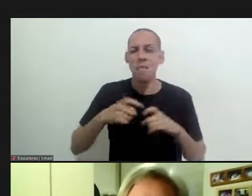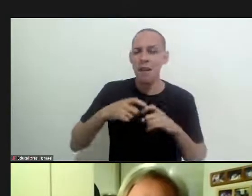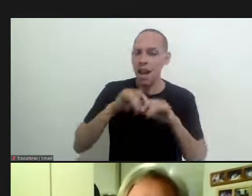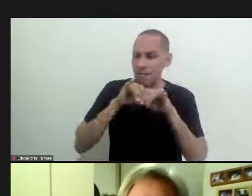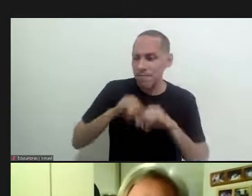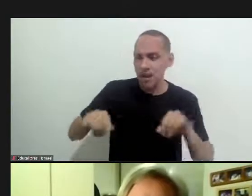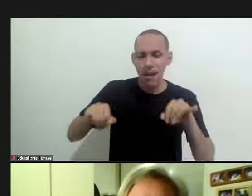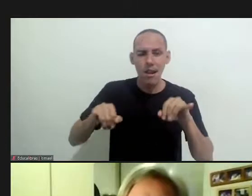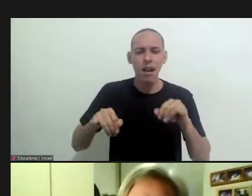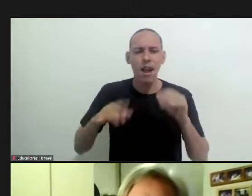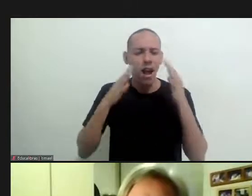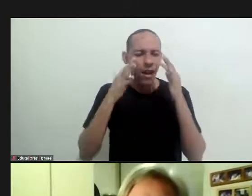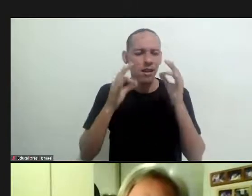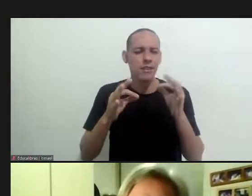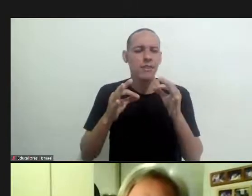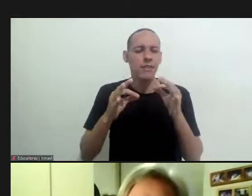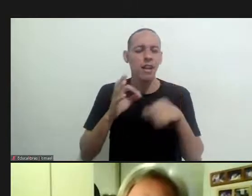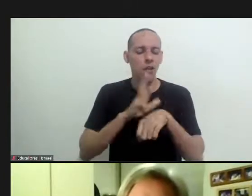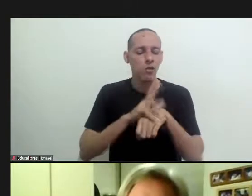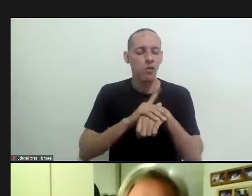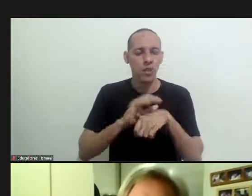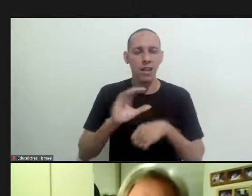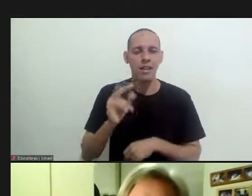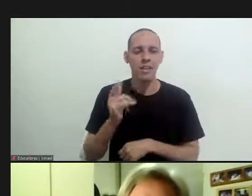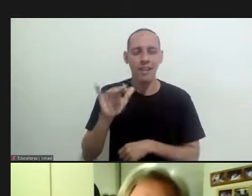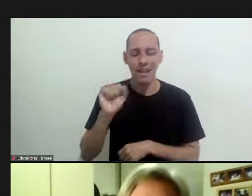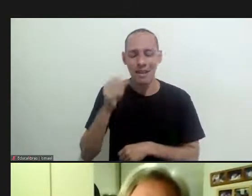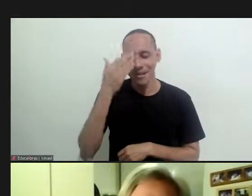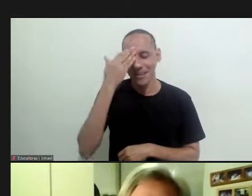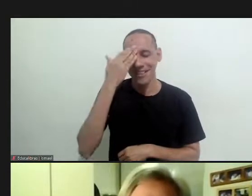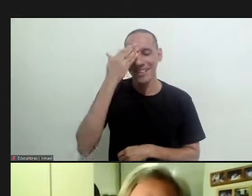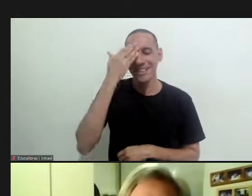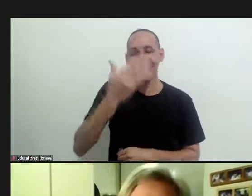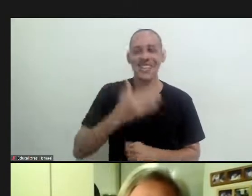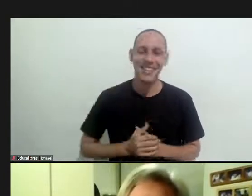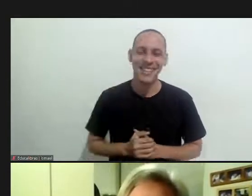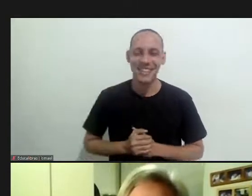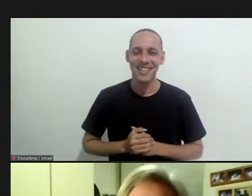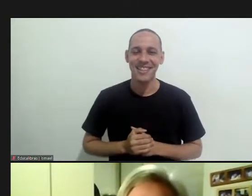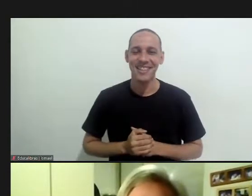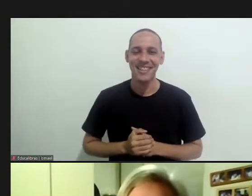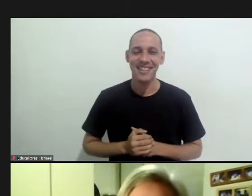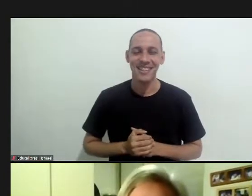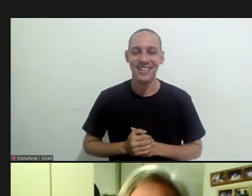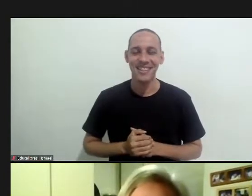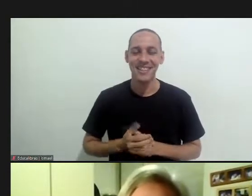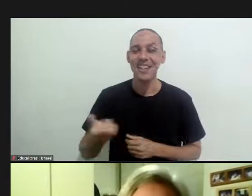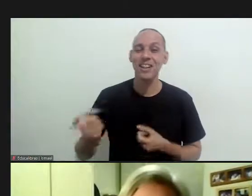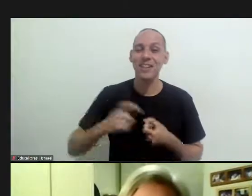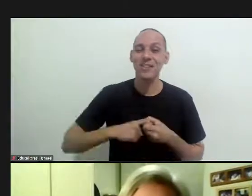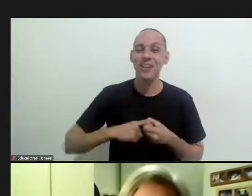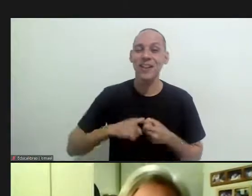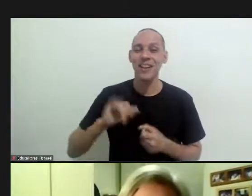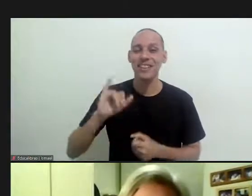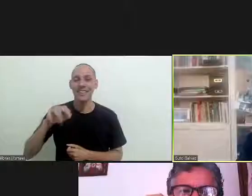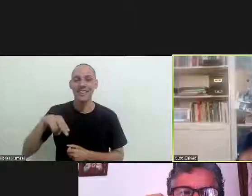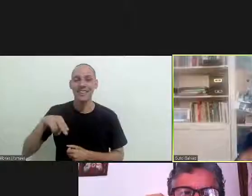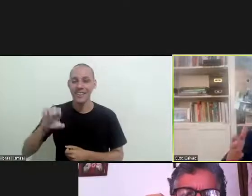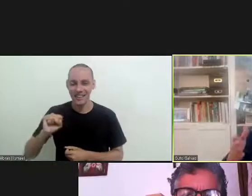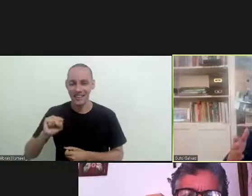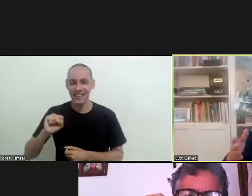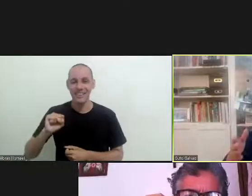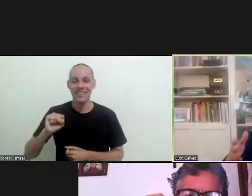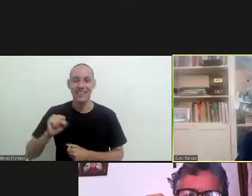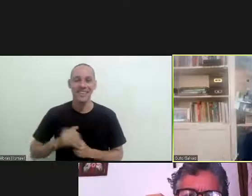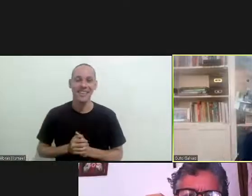take them to your physicians pay attention to chagas disease thank you very much and once again i'd like to give the floor back